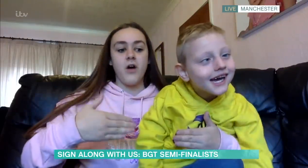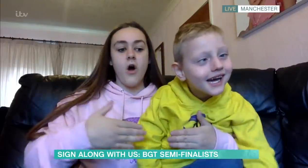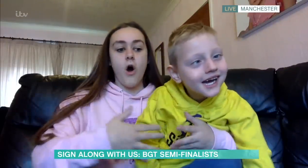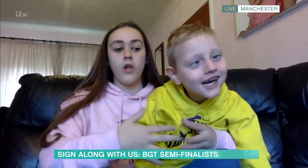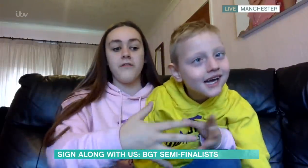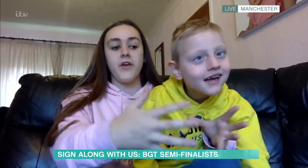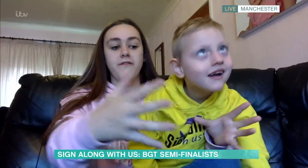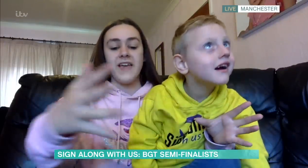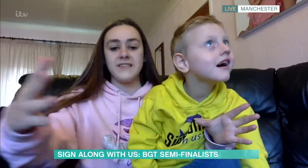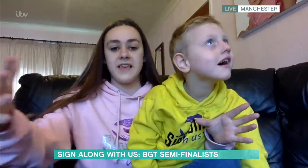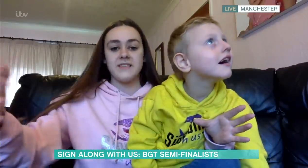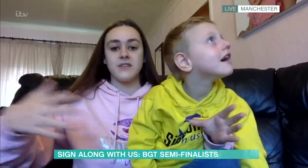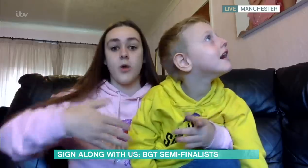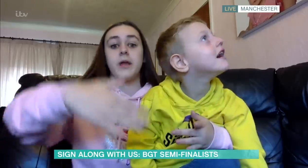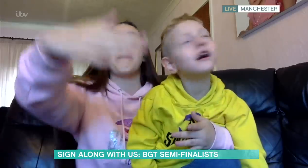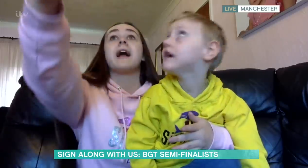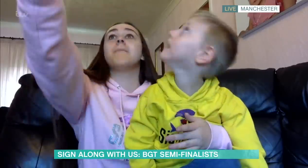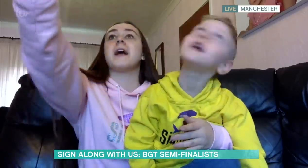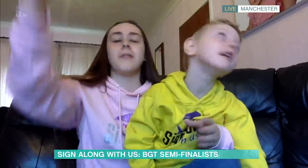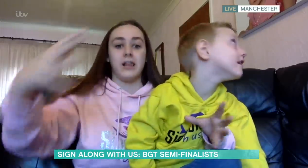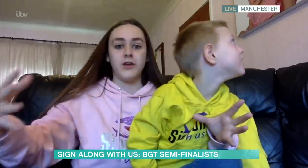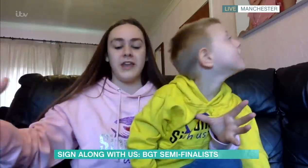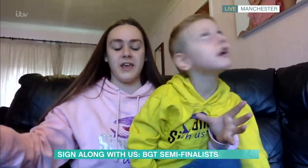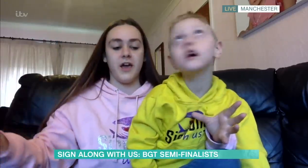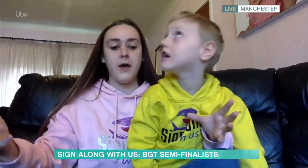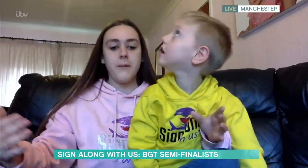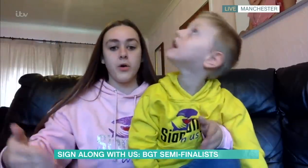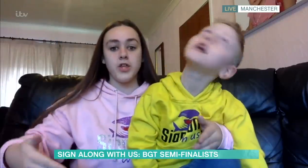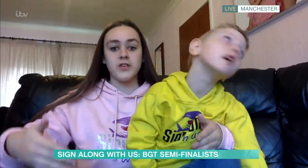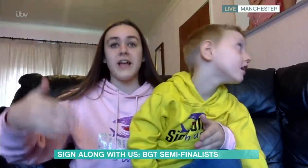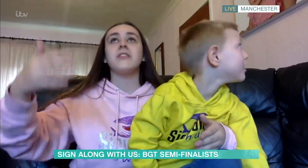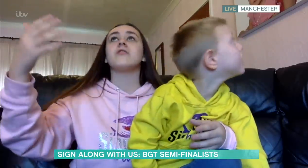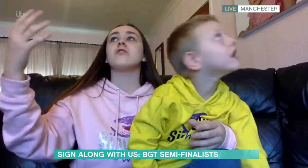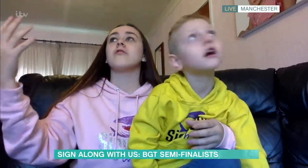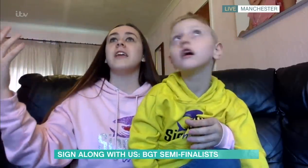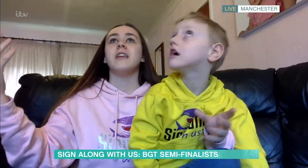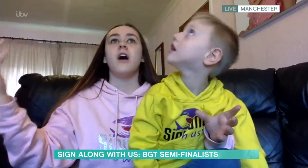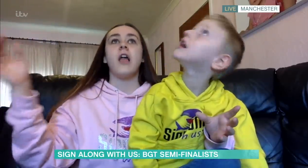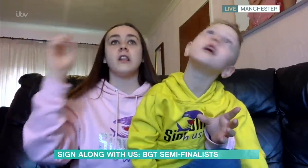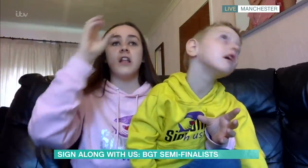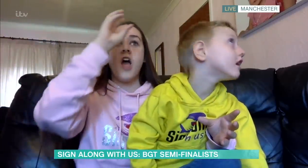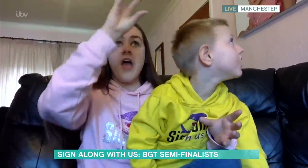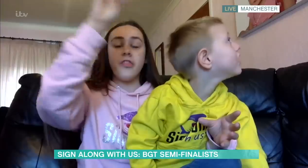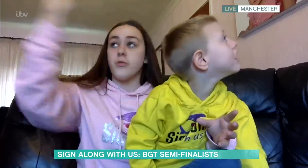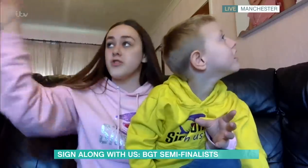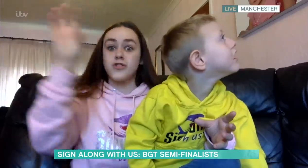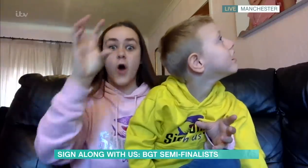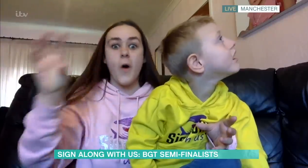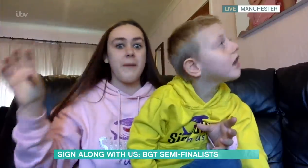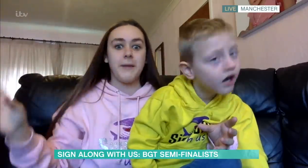all of the faces going back and back up like looking at you, but you just had this screen and there were so many